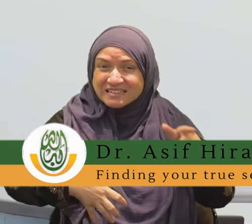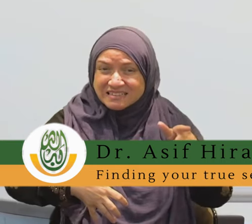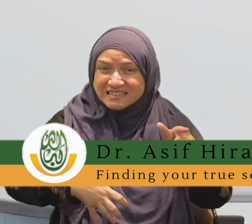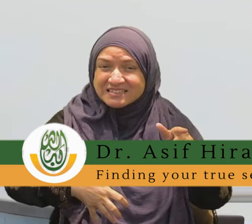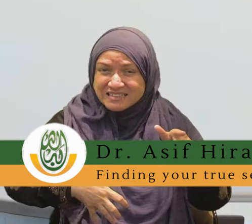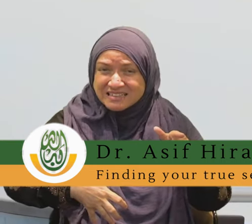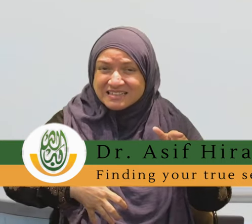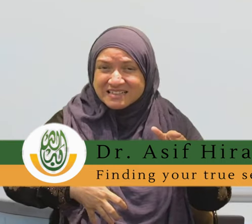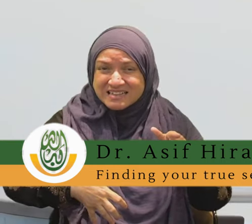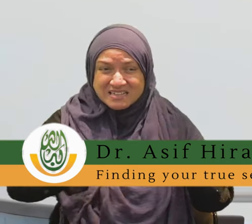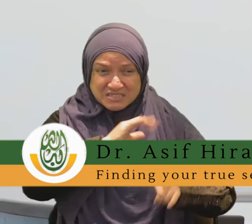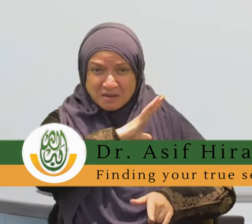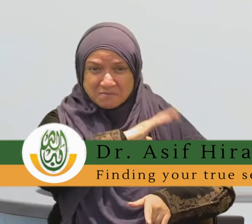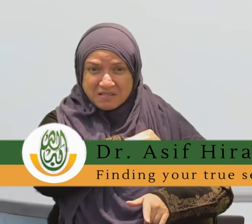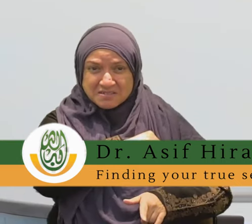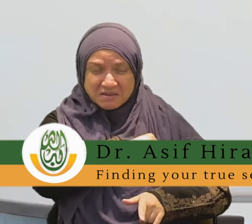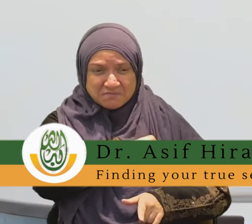Oscar.